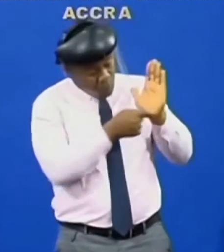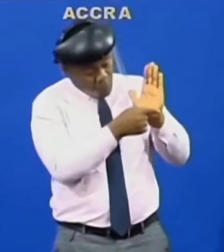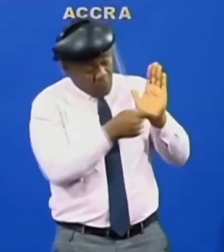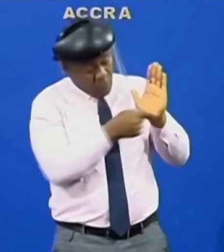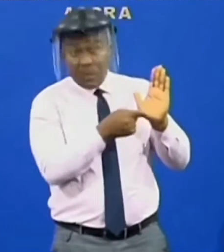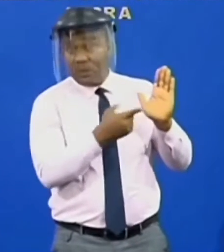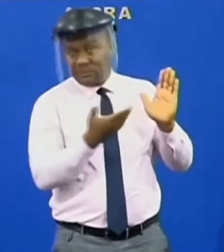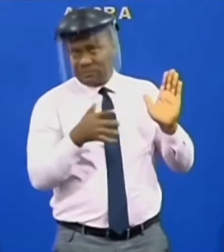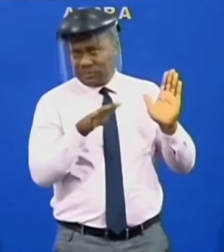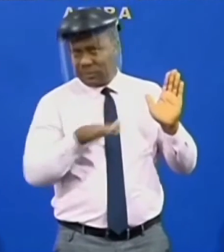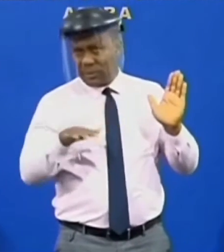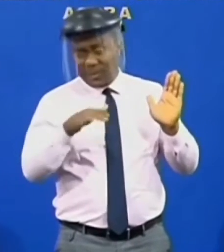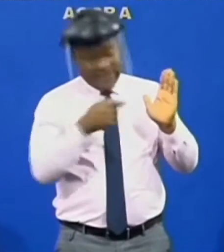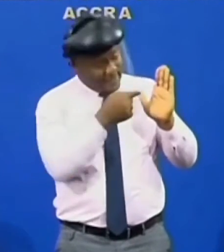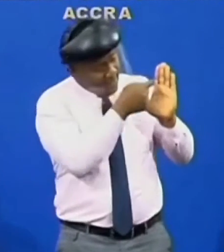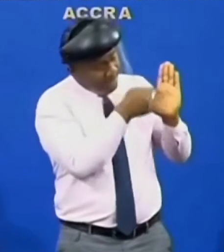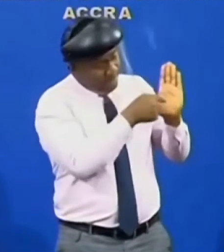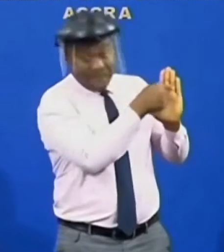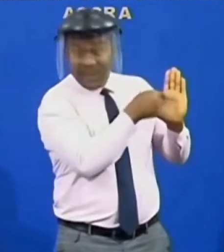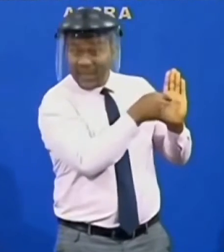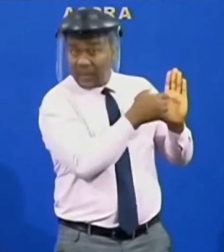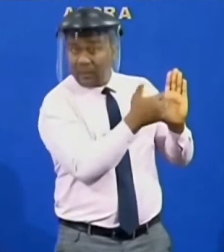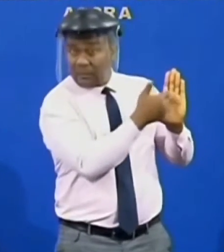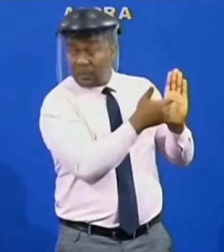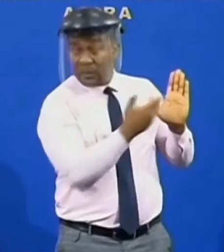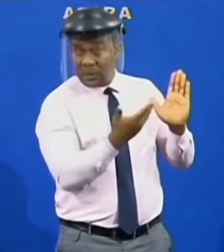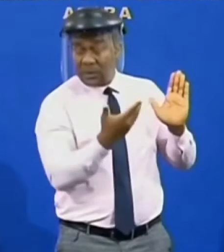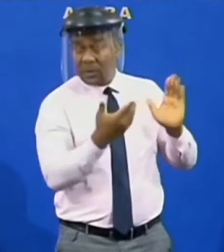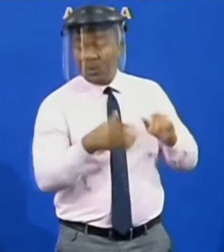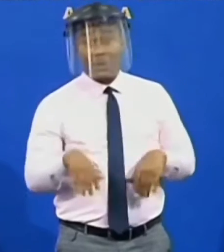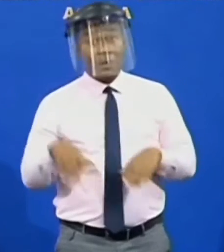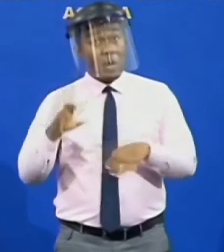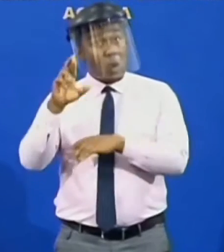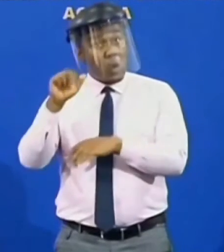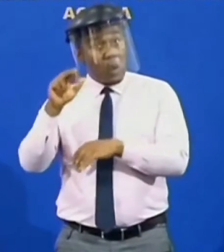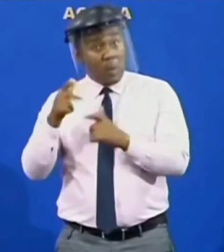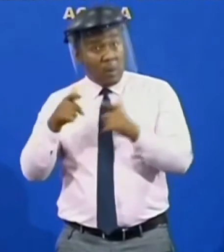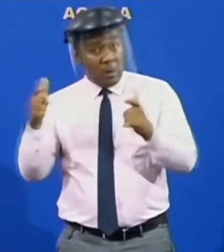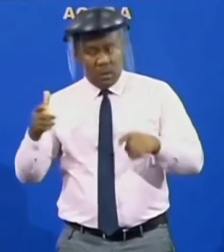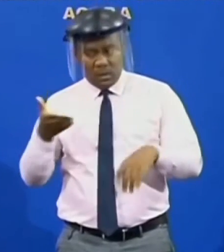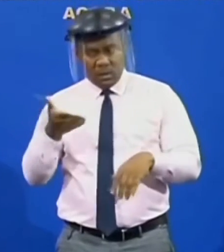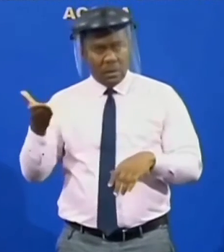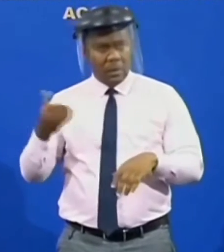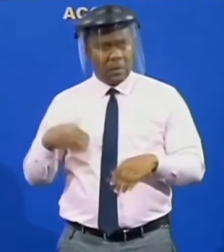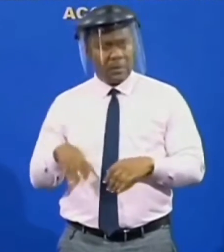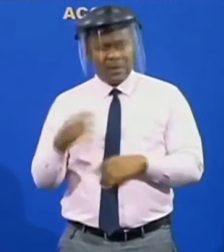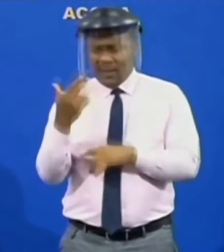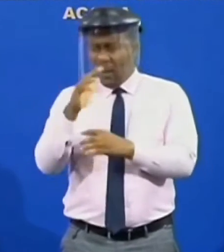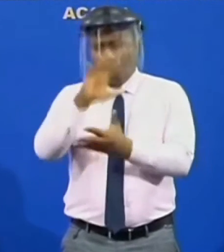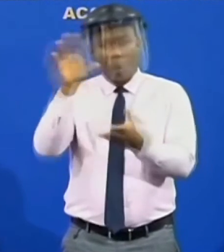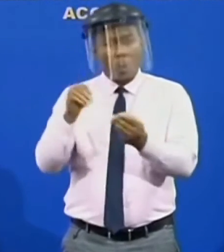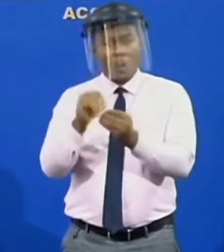and greater Akra with cumulative of 13